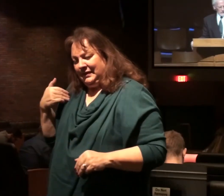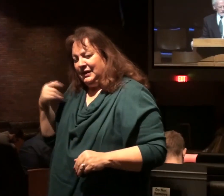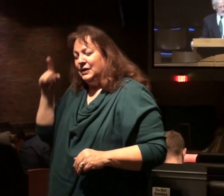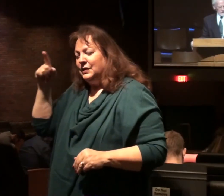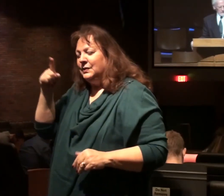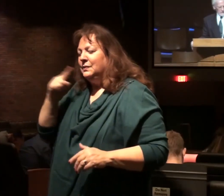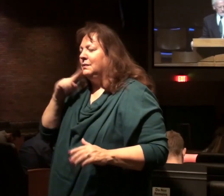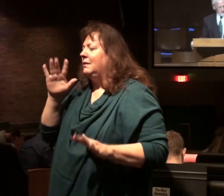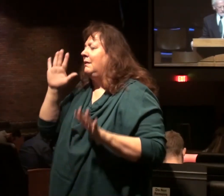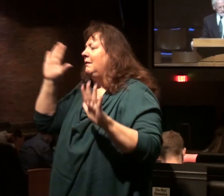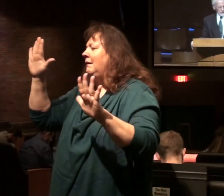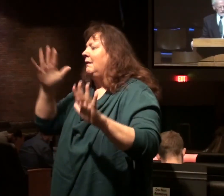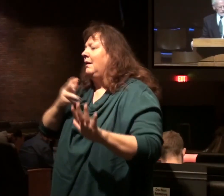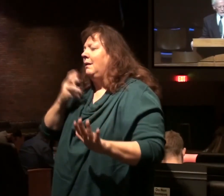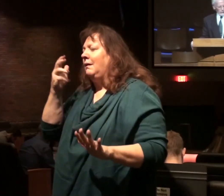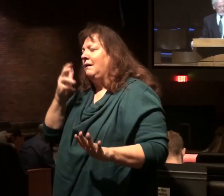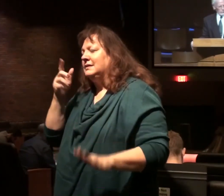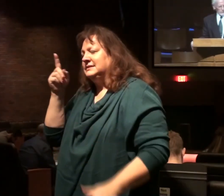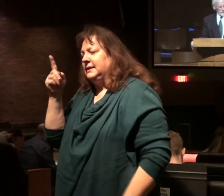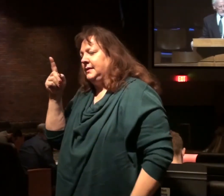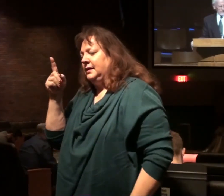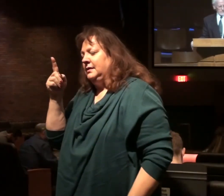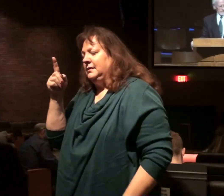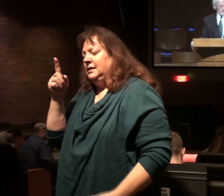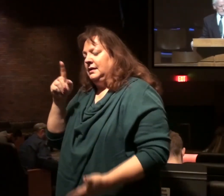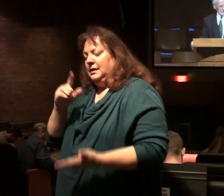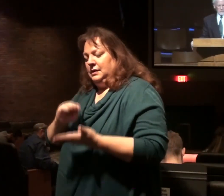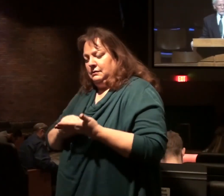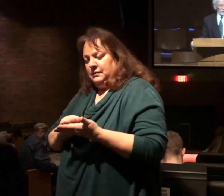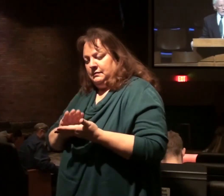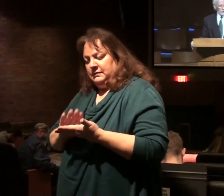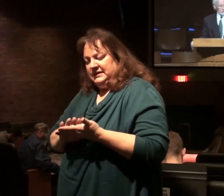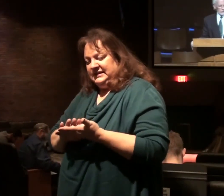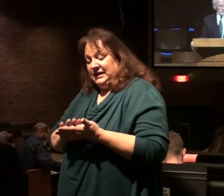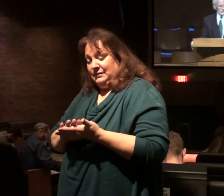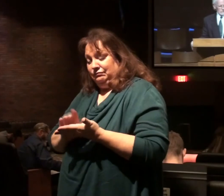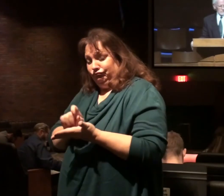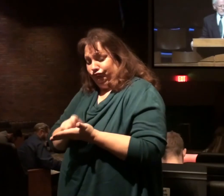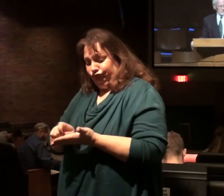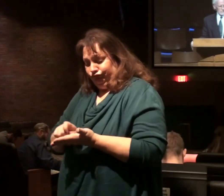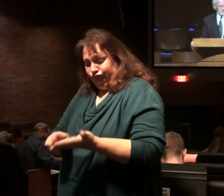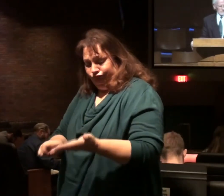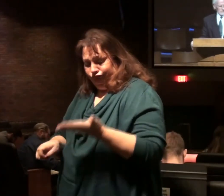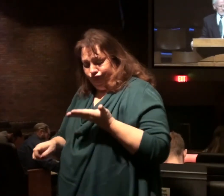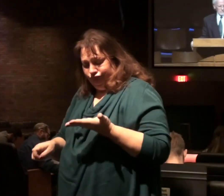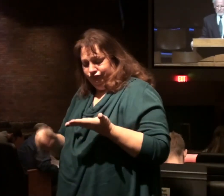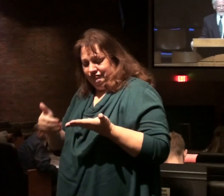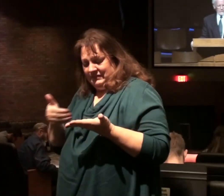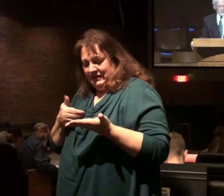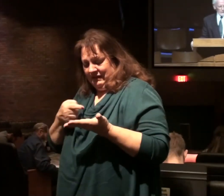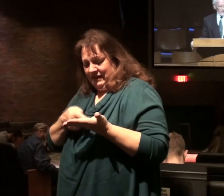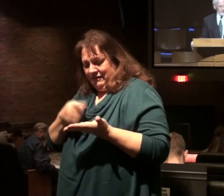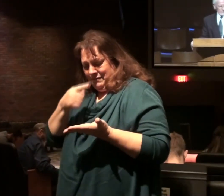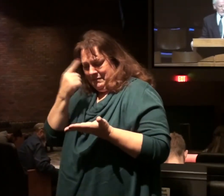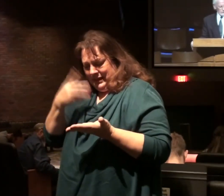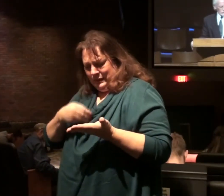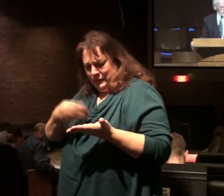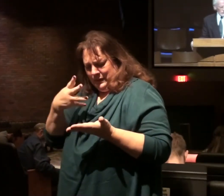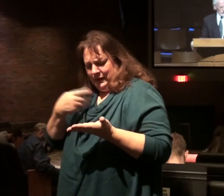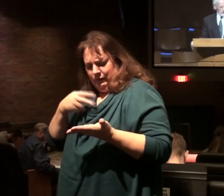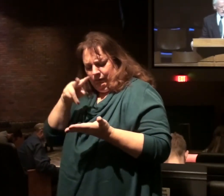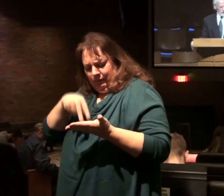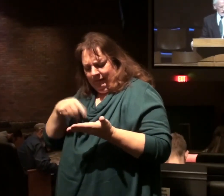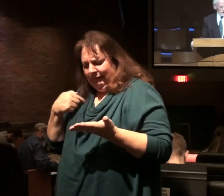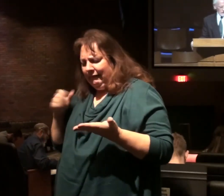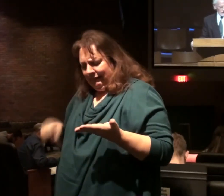awesome God. you have put down in words, black and white, for us